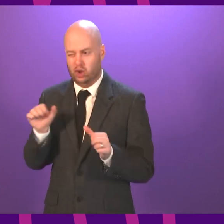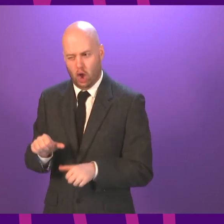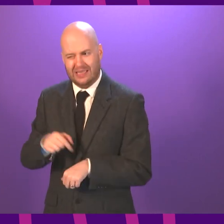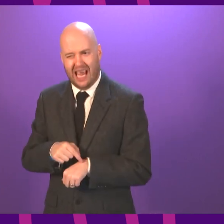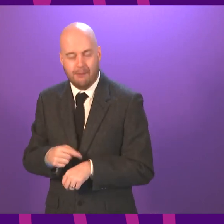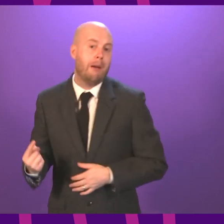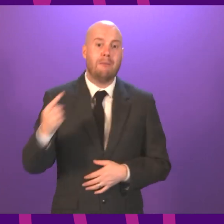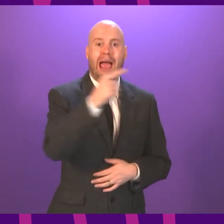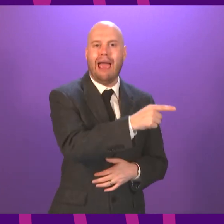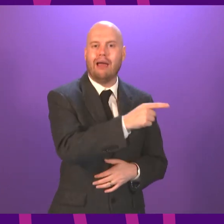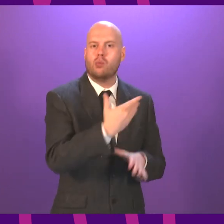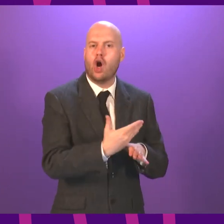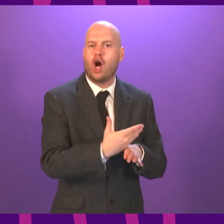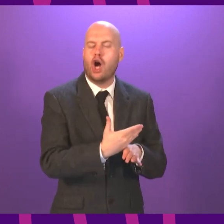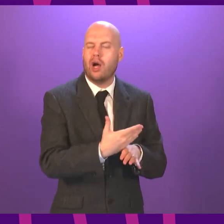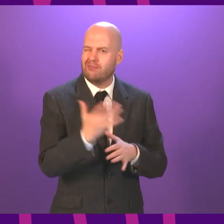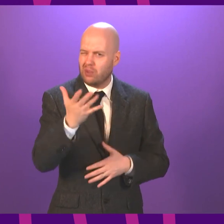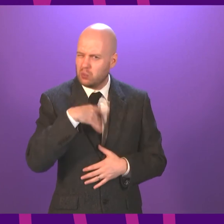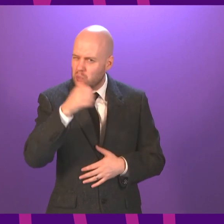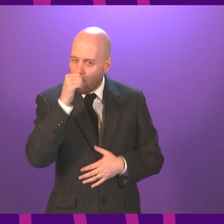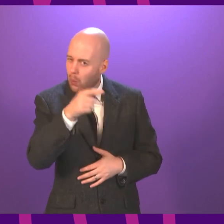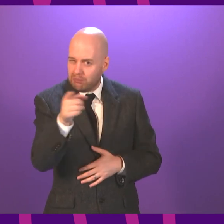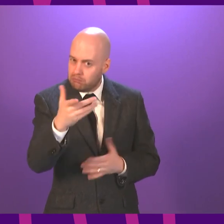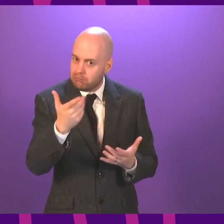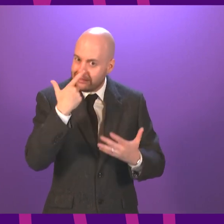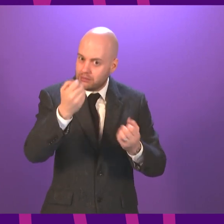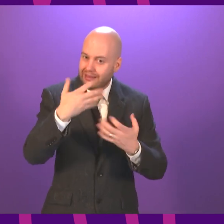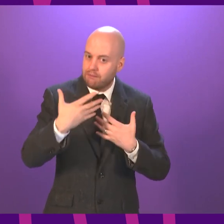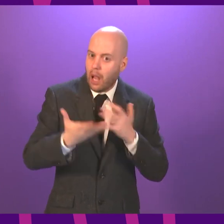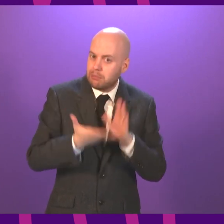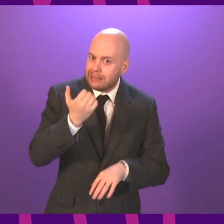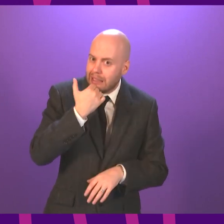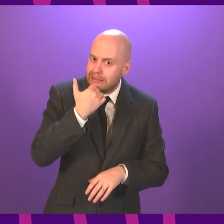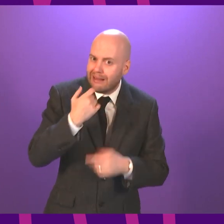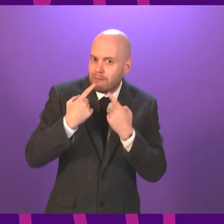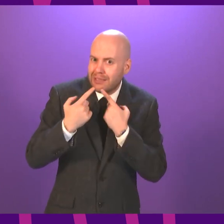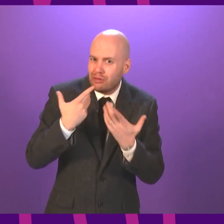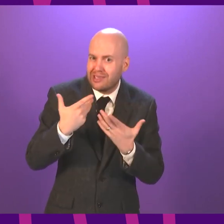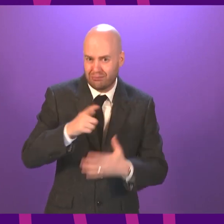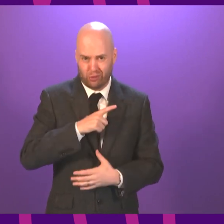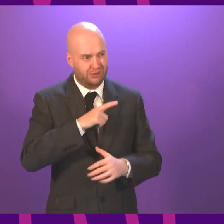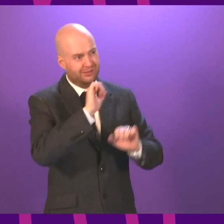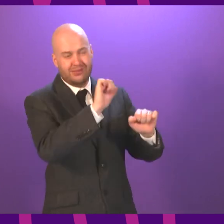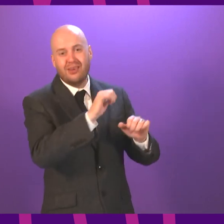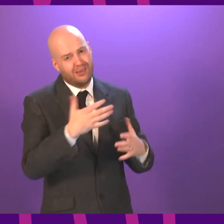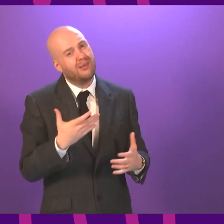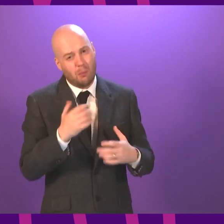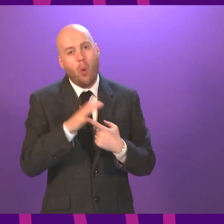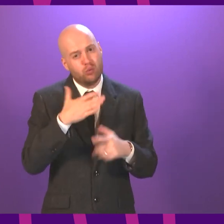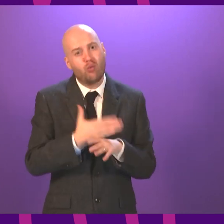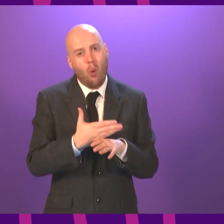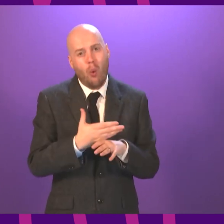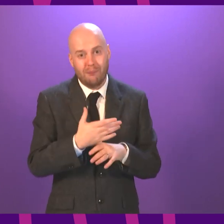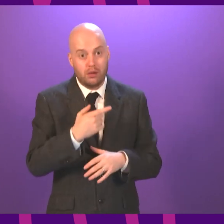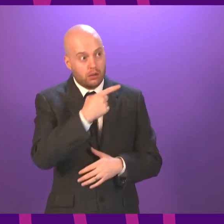is the First Minister now in a position to give our key energy workers the review they so desperately crave and at least permit these essential workers to